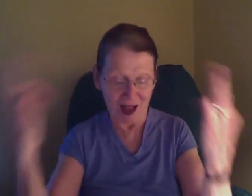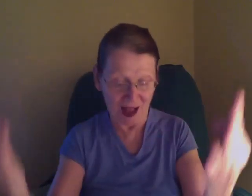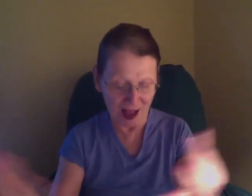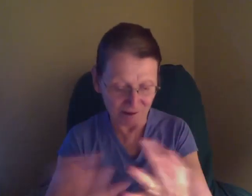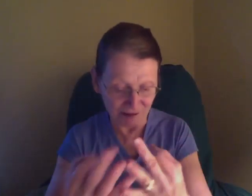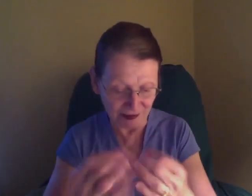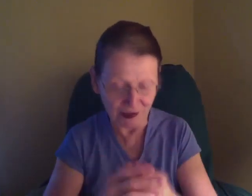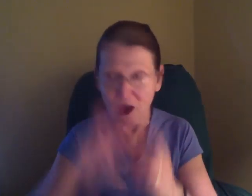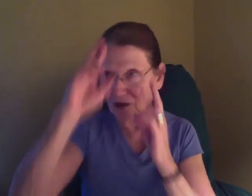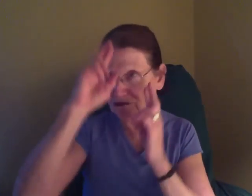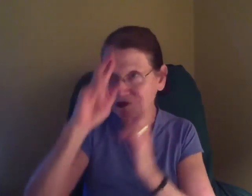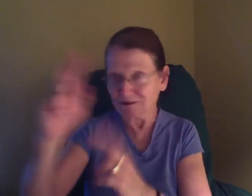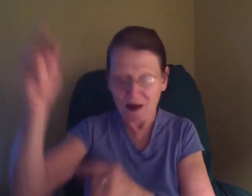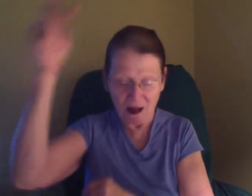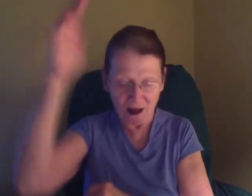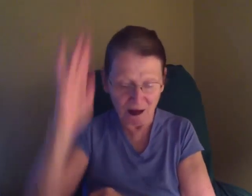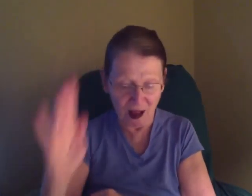should come.